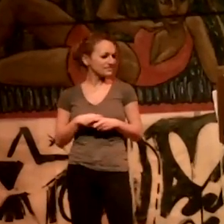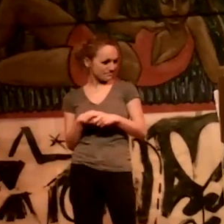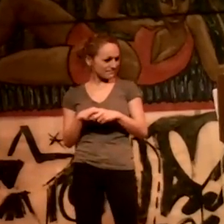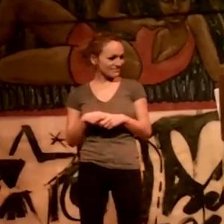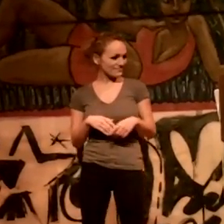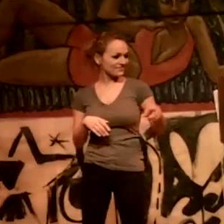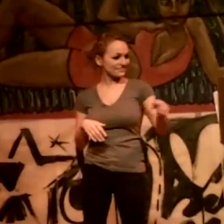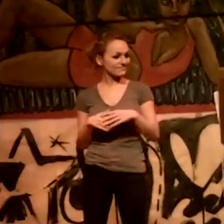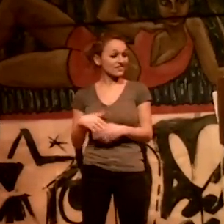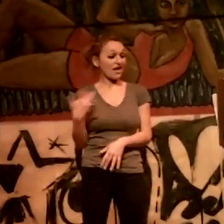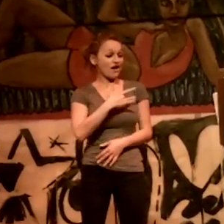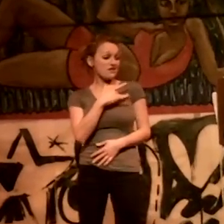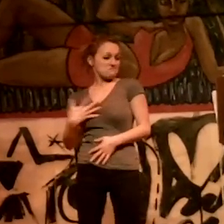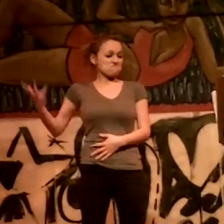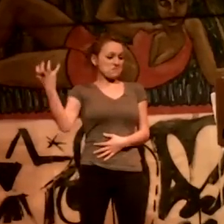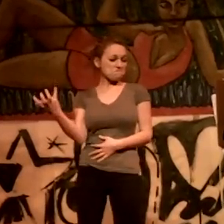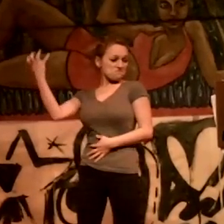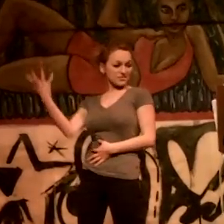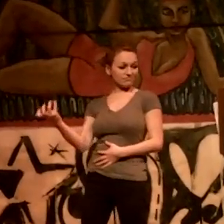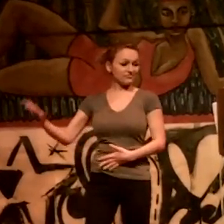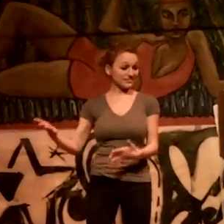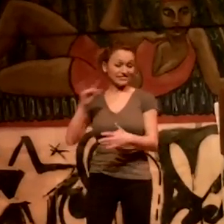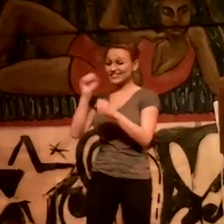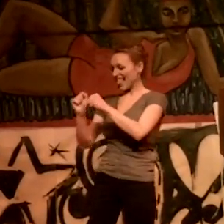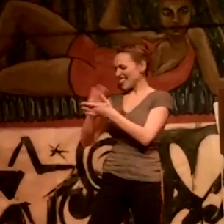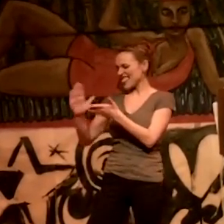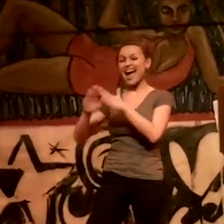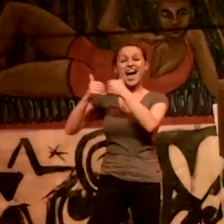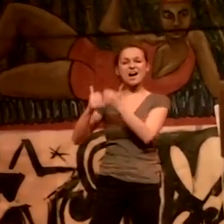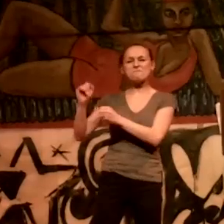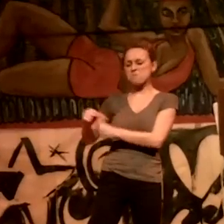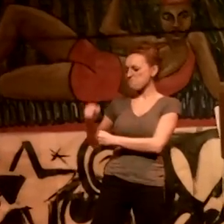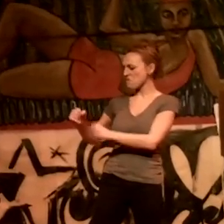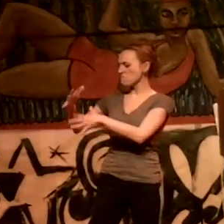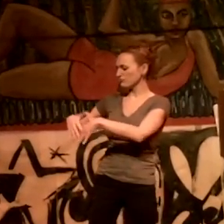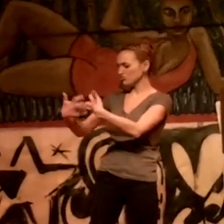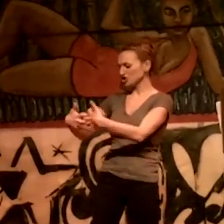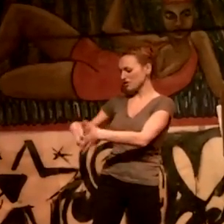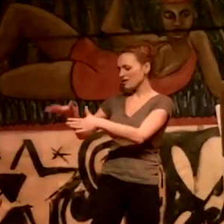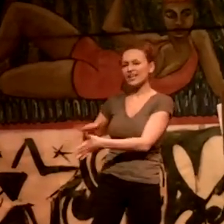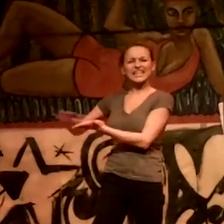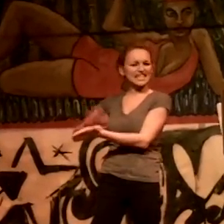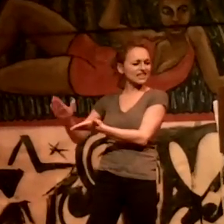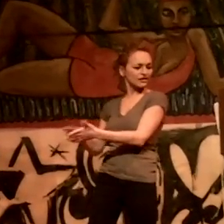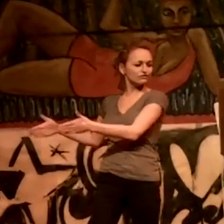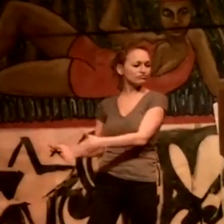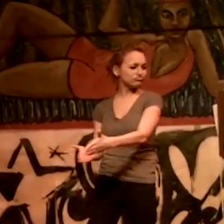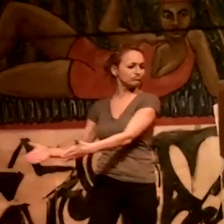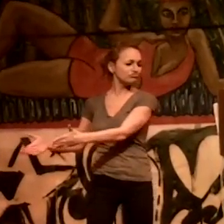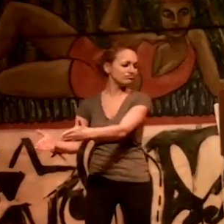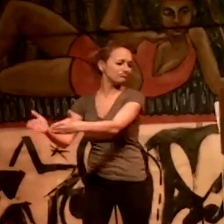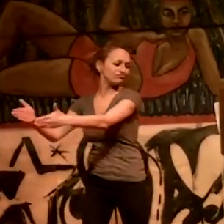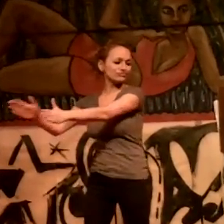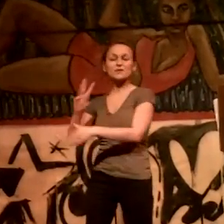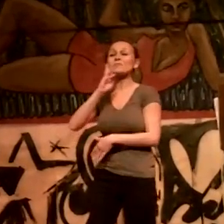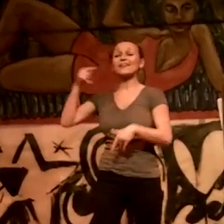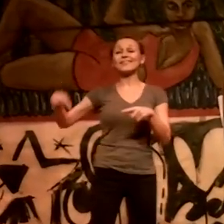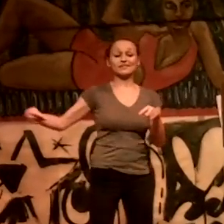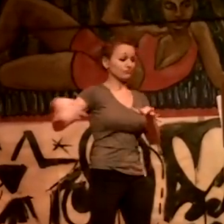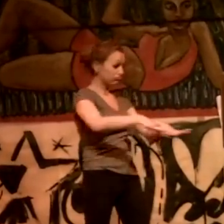Saturating the bloodstream, cleansing only the electric pumping, leaving our path in a machinery waste,